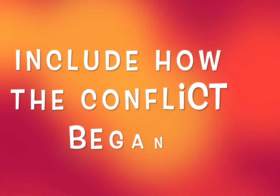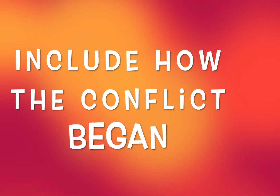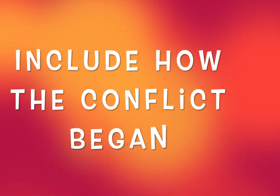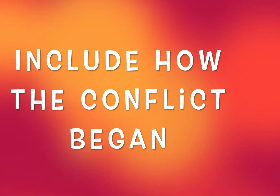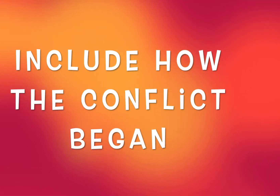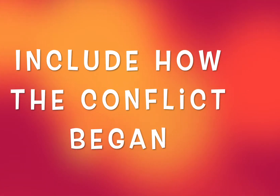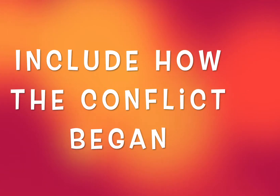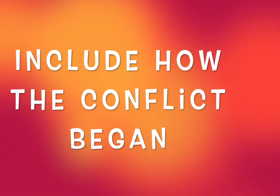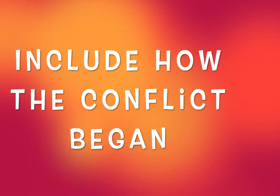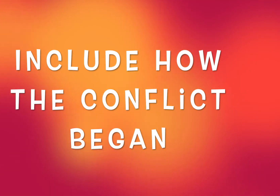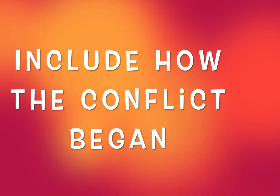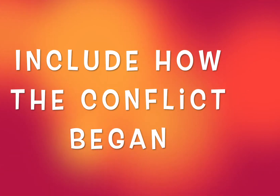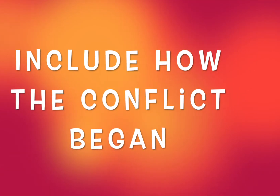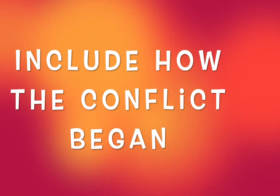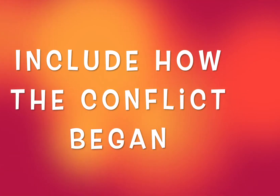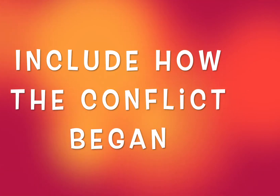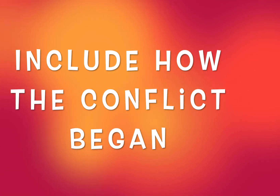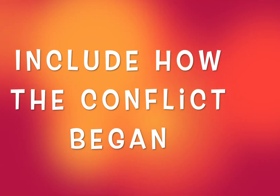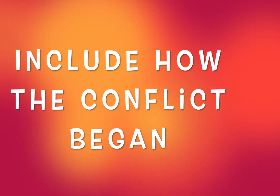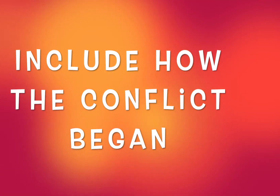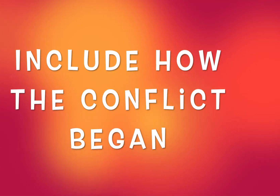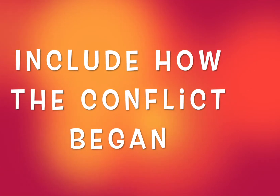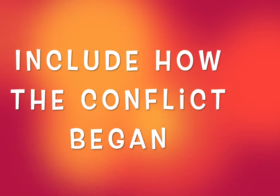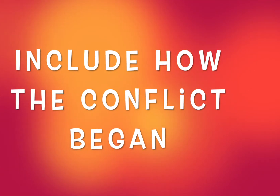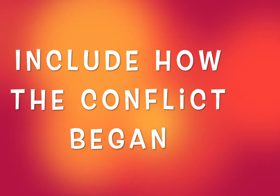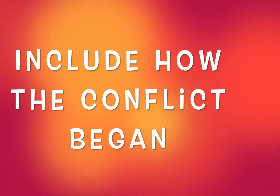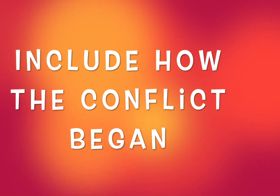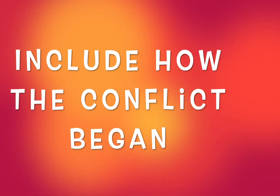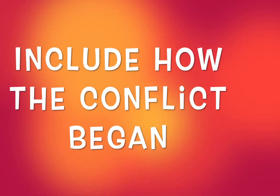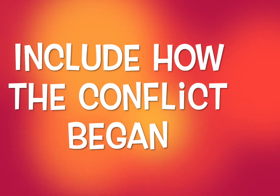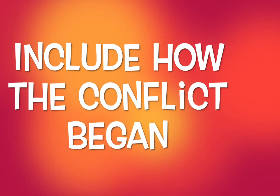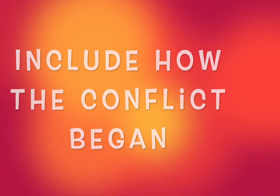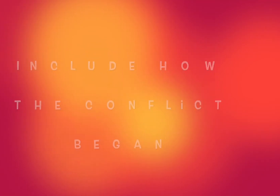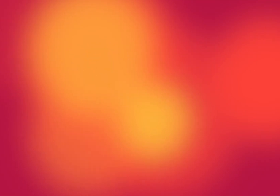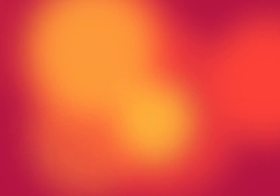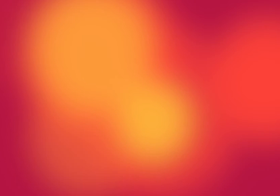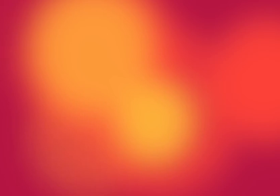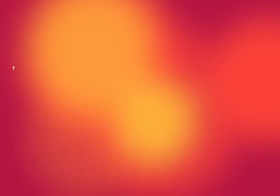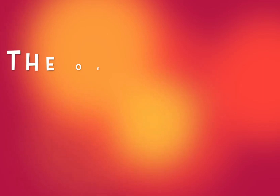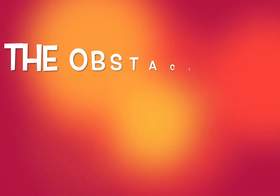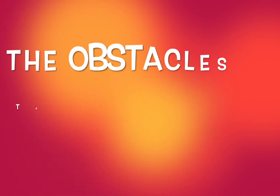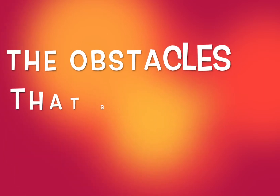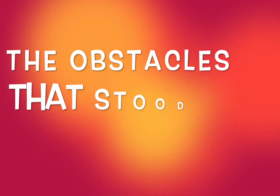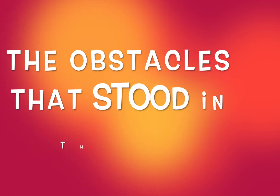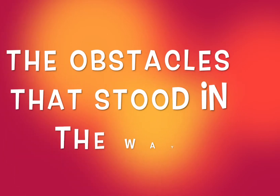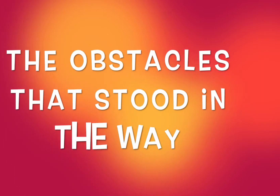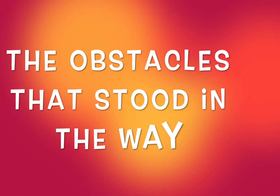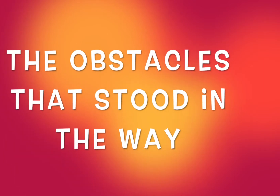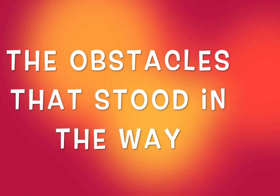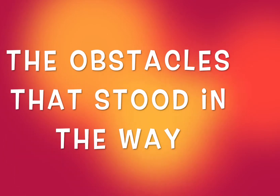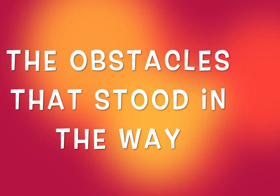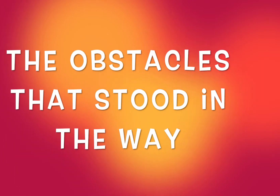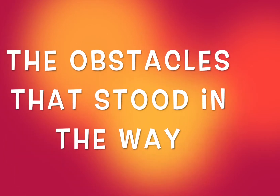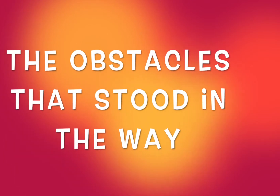Include how the conflict began, and then the obstacles